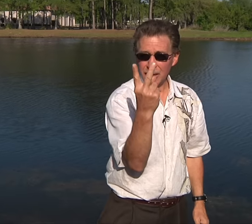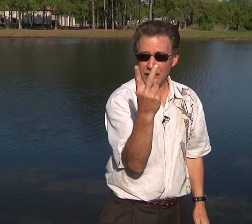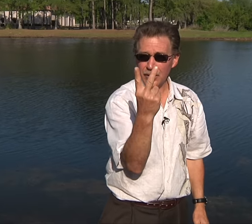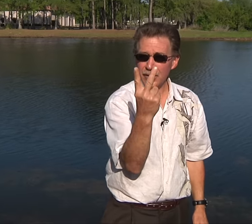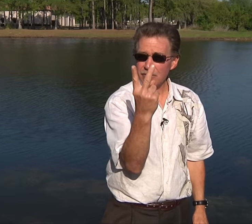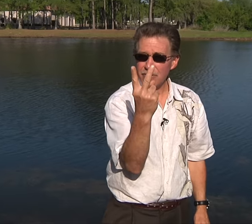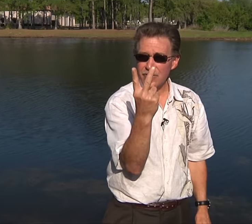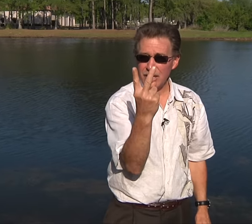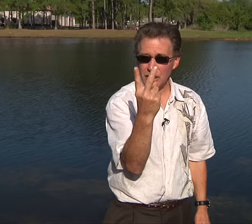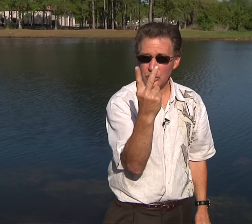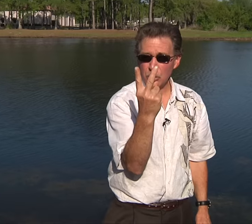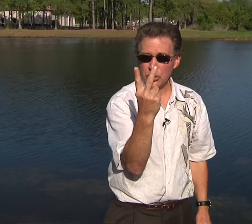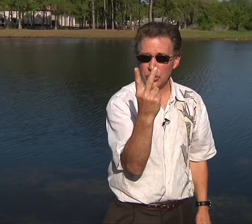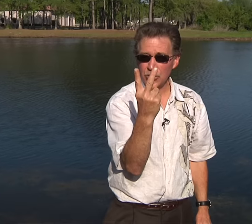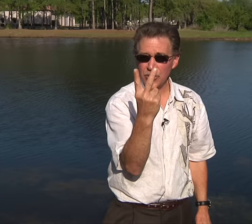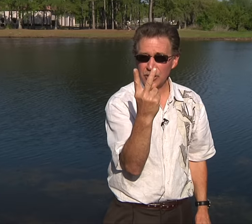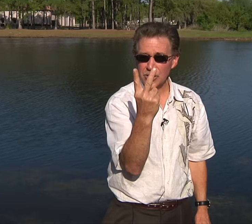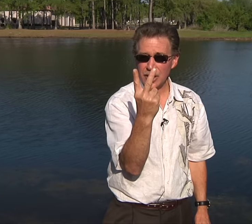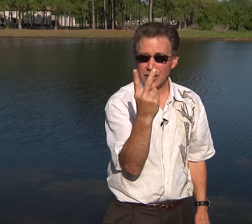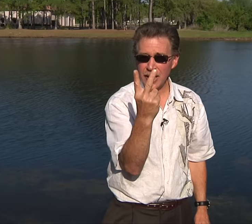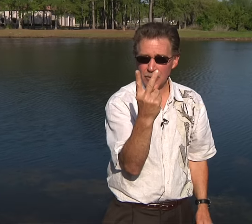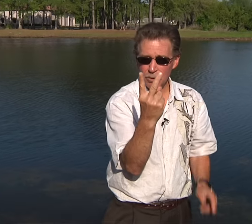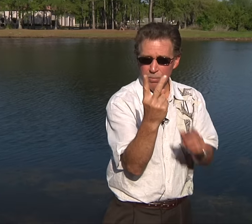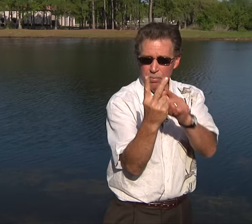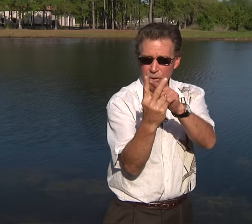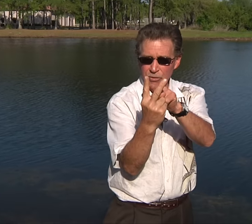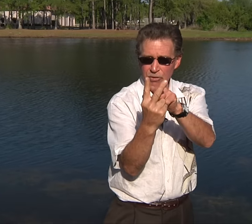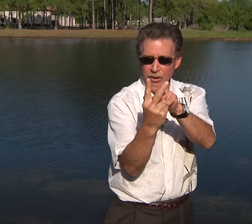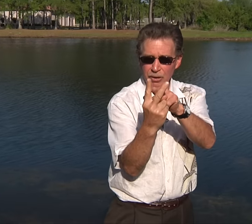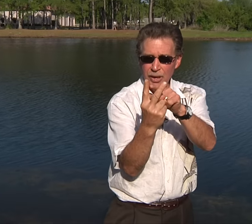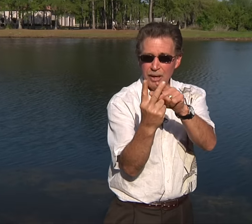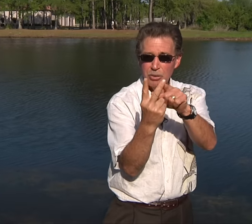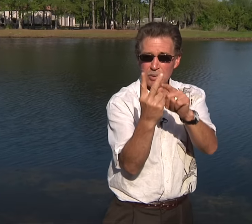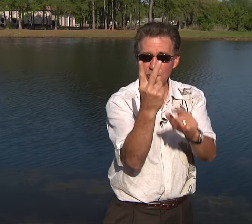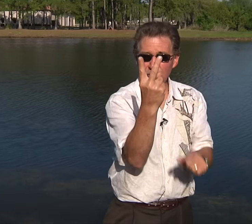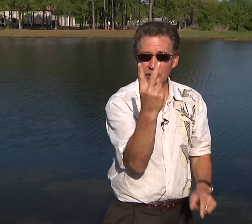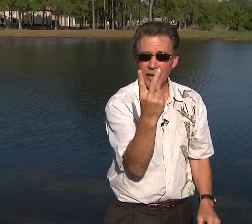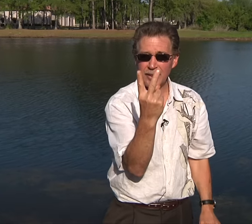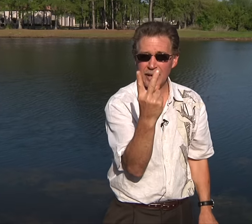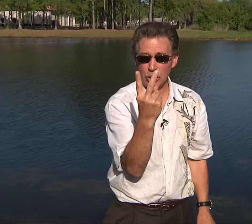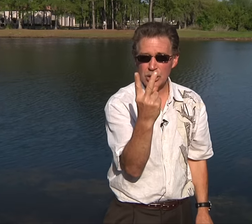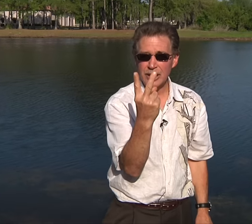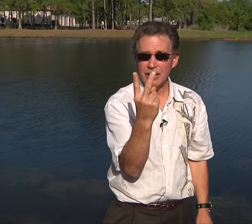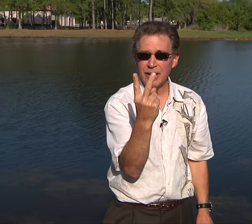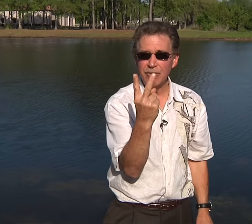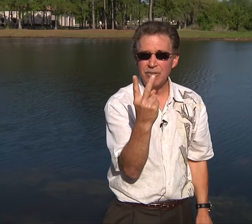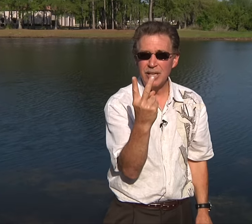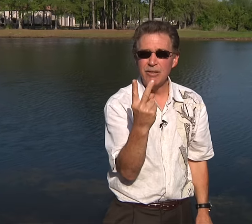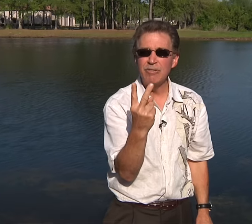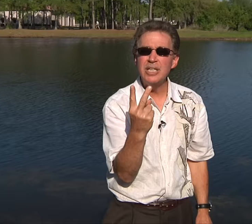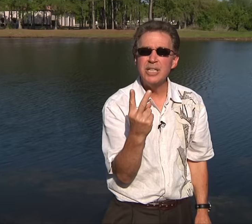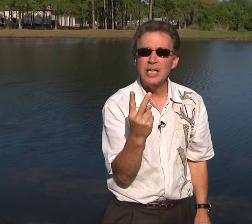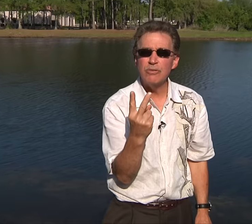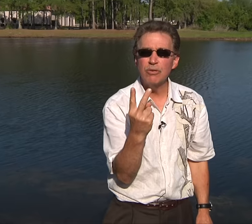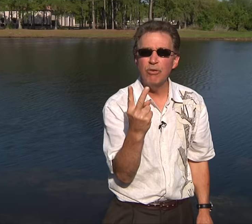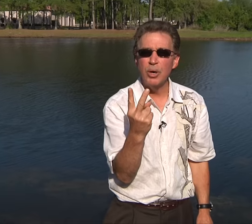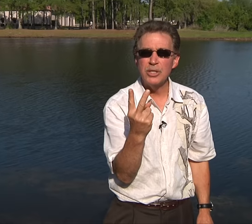letter V with your two fingers like that, your pointer finger and your middle finger like that, looks like the letter V, the V stands for voice,